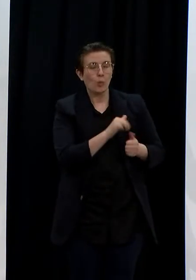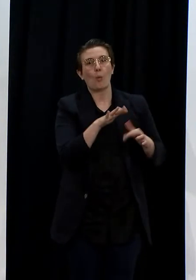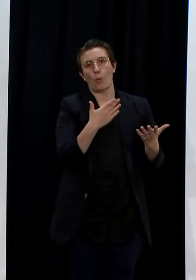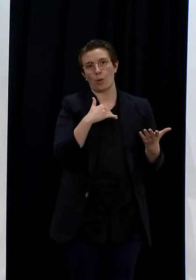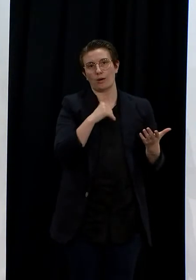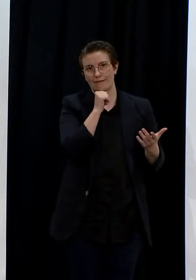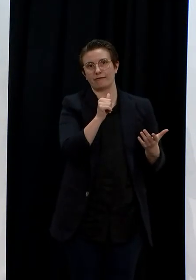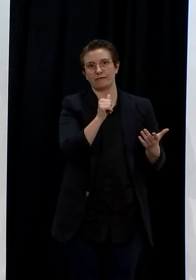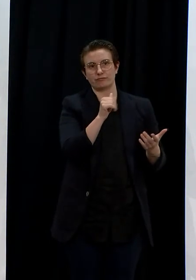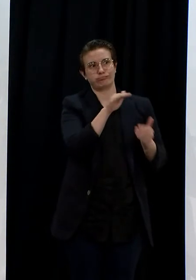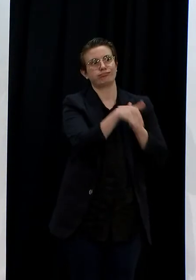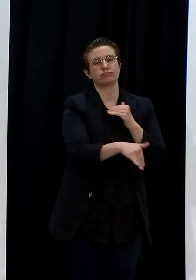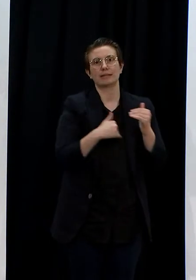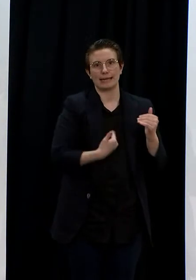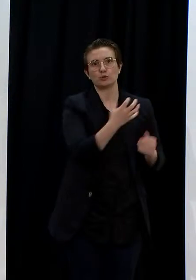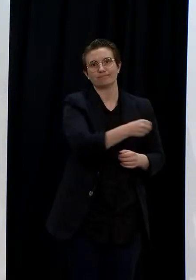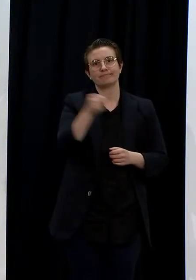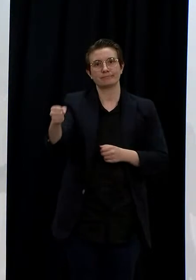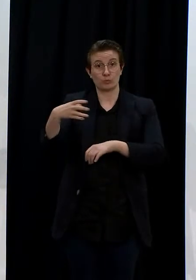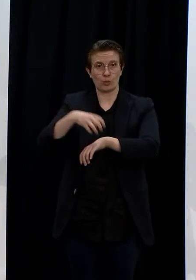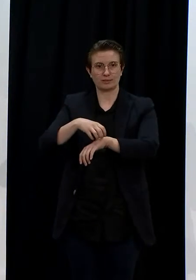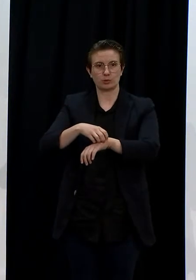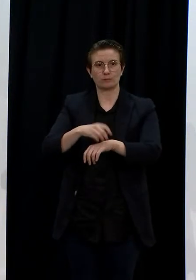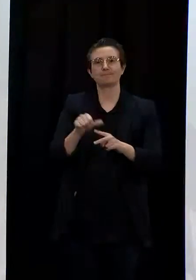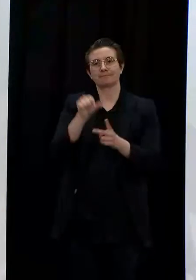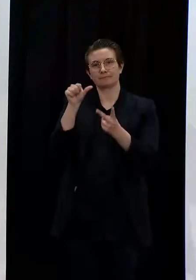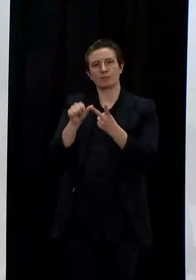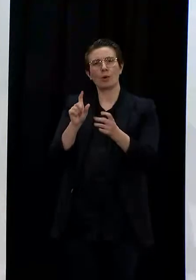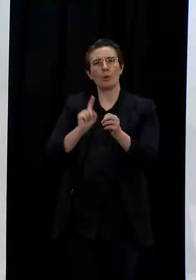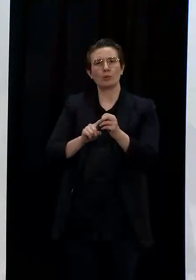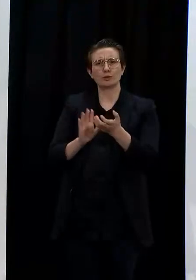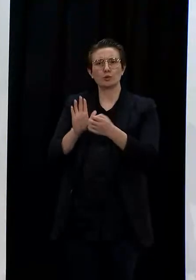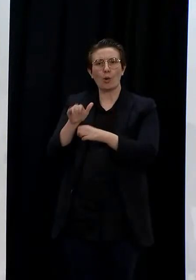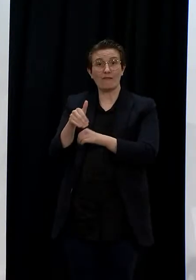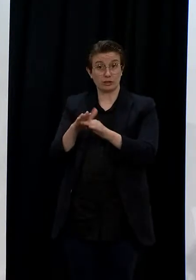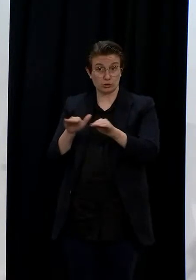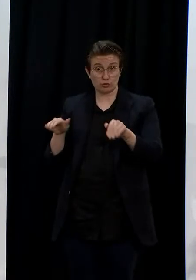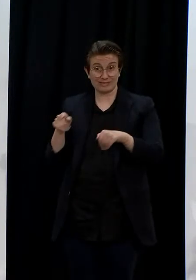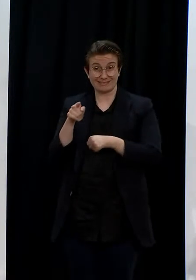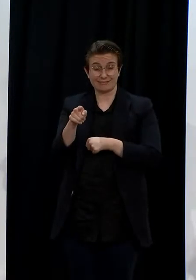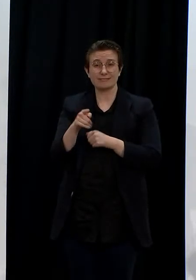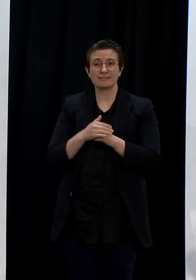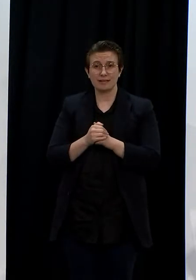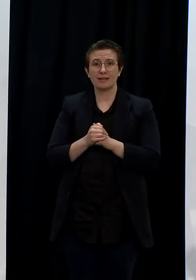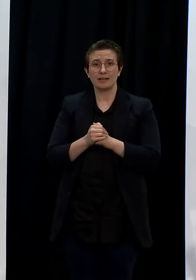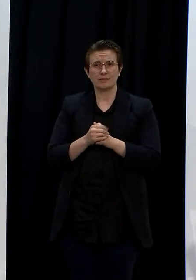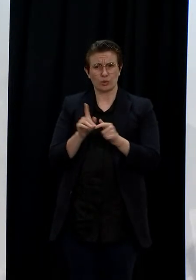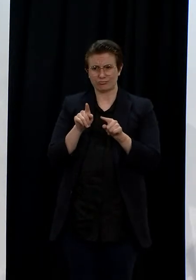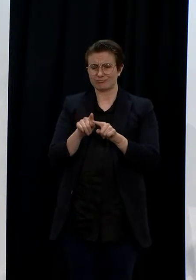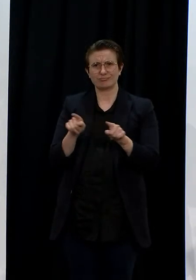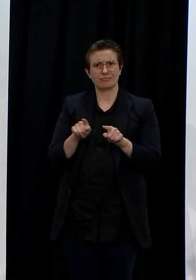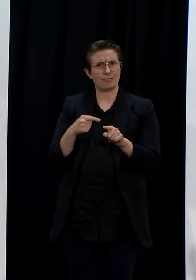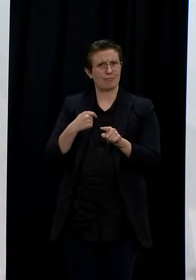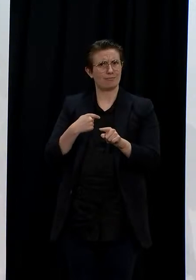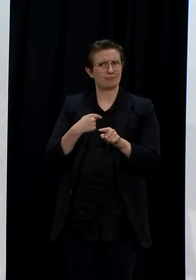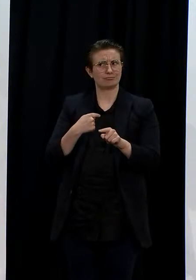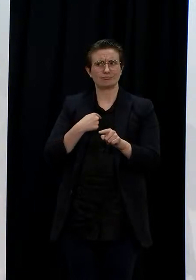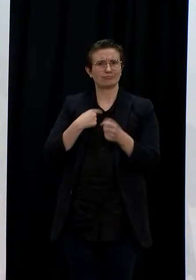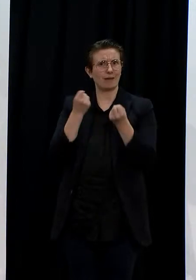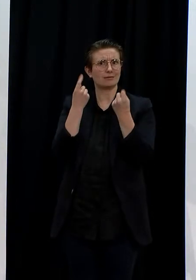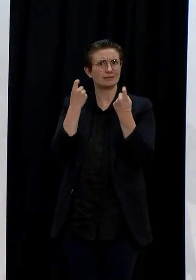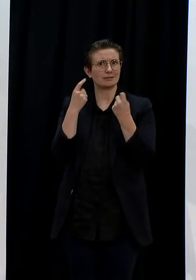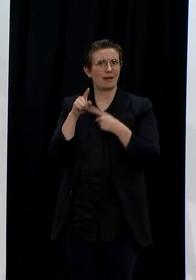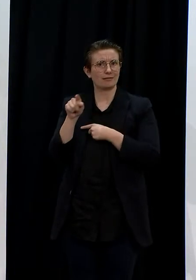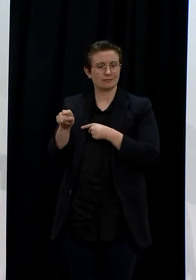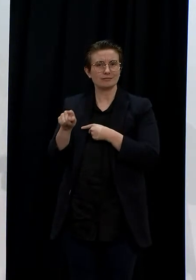practice within our isolation and quarantine facilities certainly from what I know of them they are very regular and routine in their provision